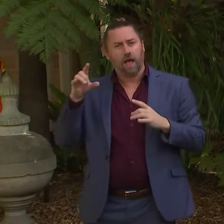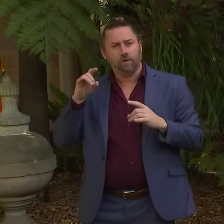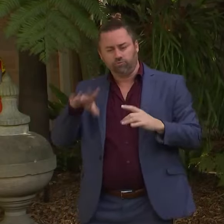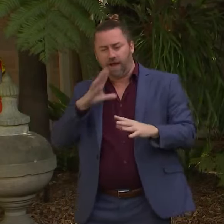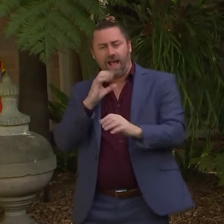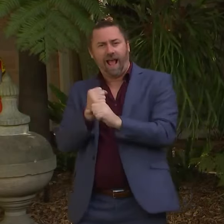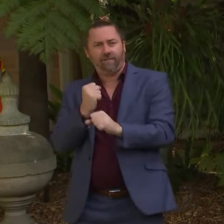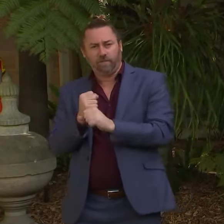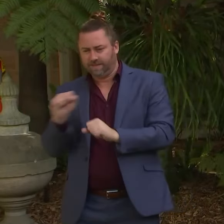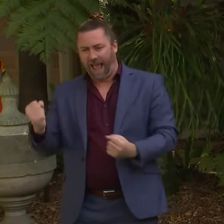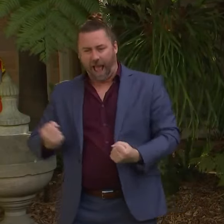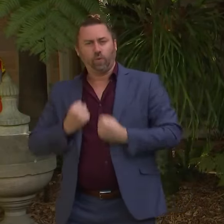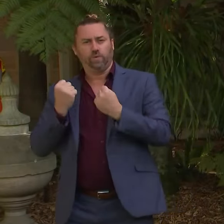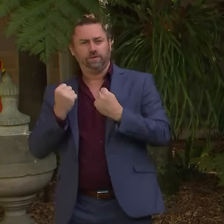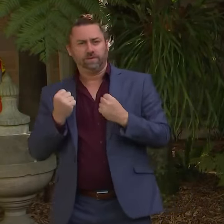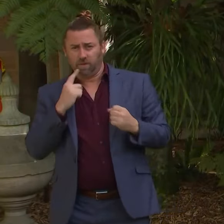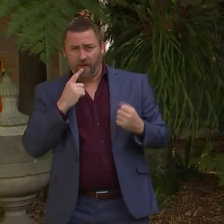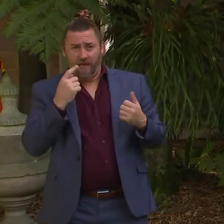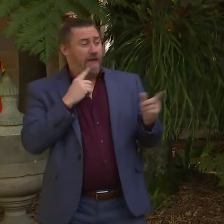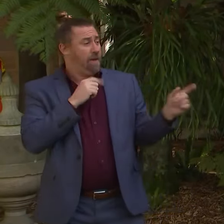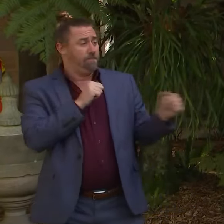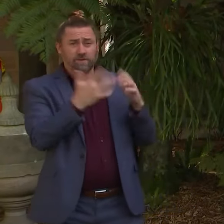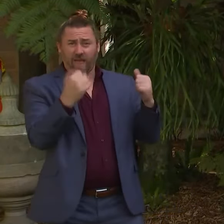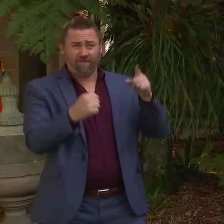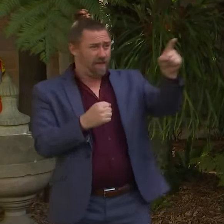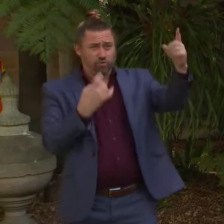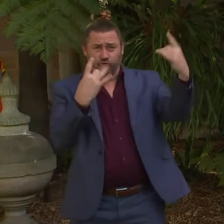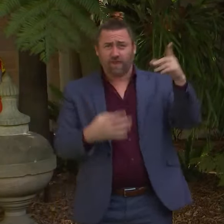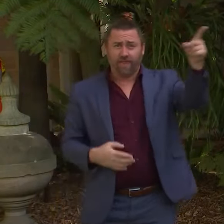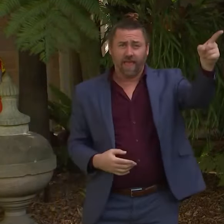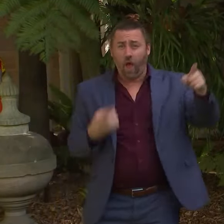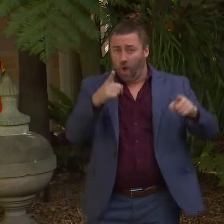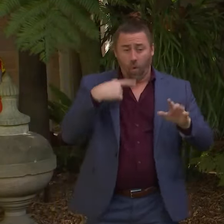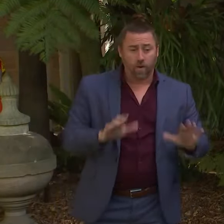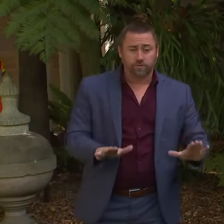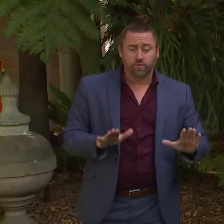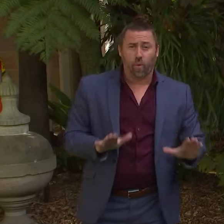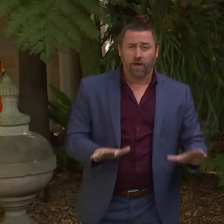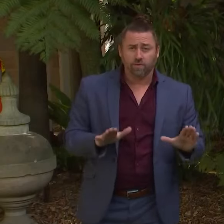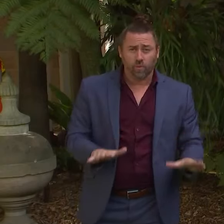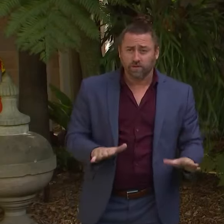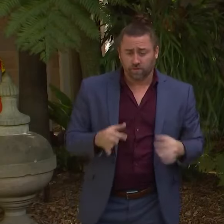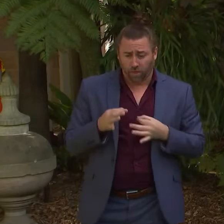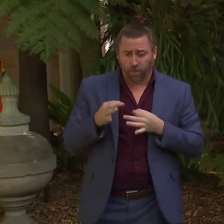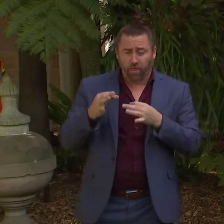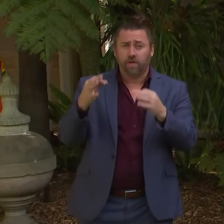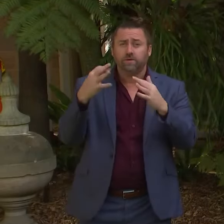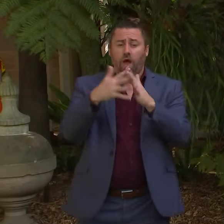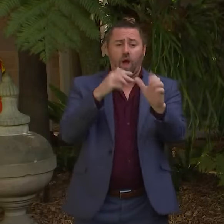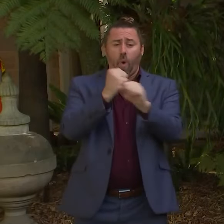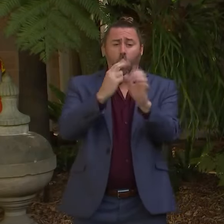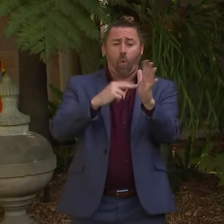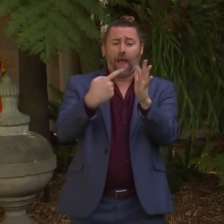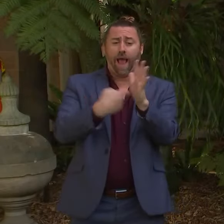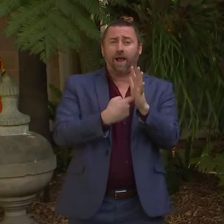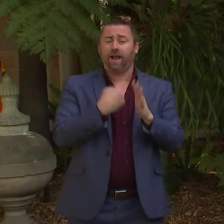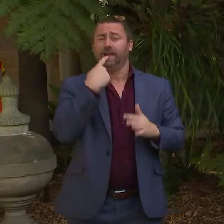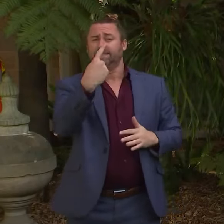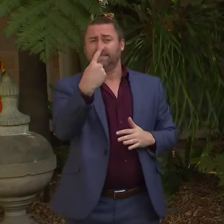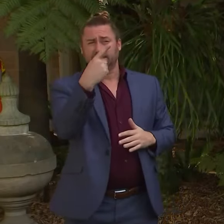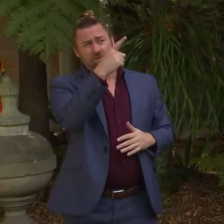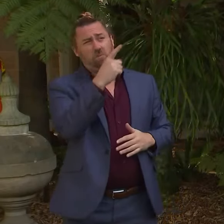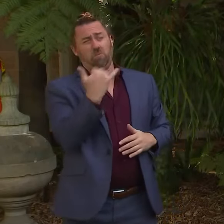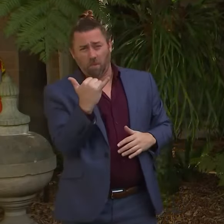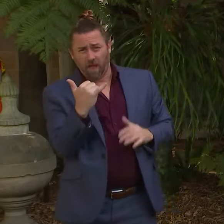Well, it's better value because it's up and running. If we can't wait till, you know, the Wagner said this morning, it's probably going to be